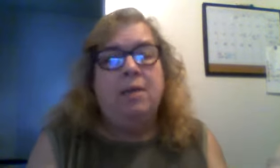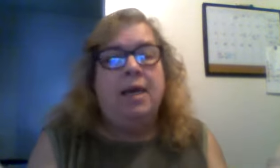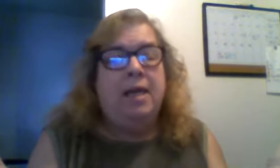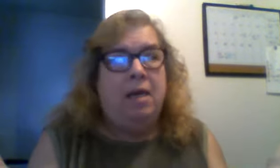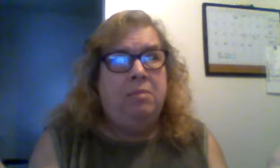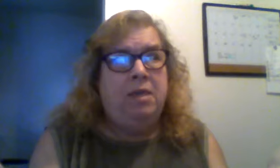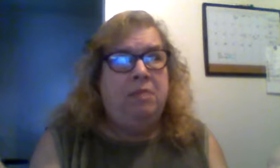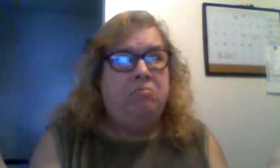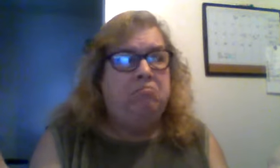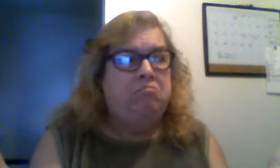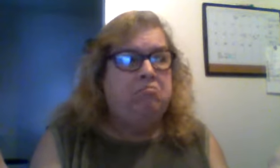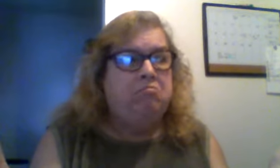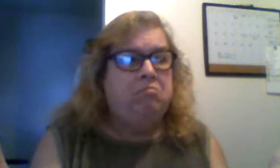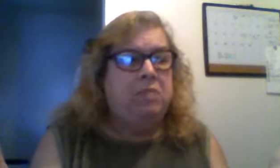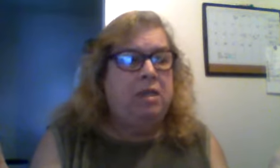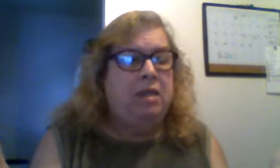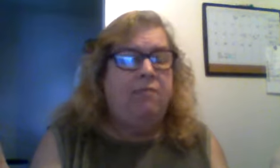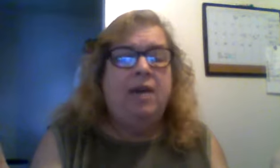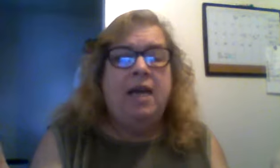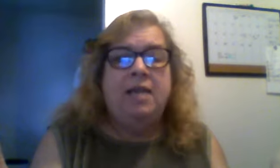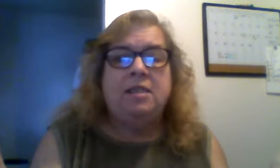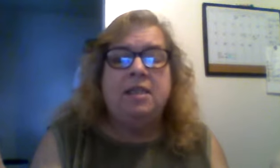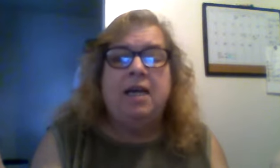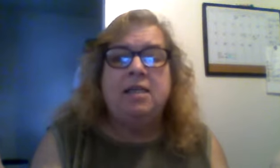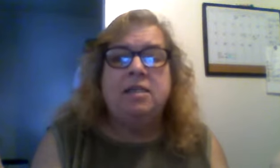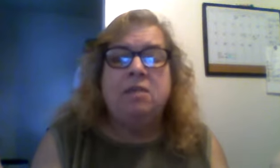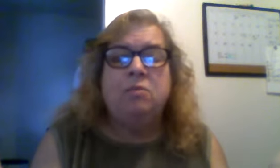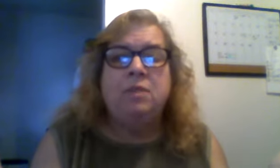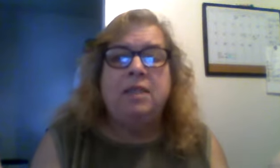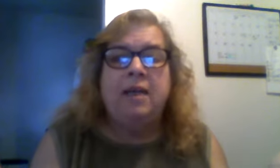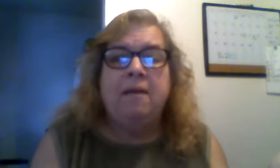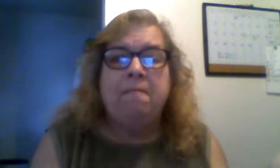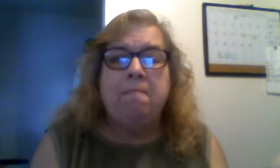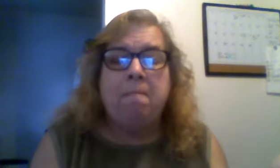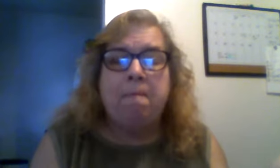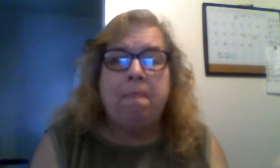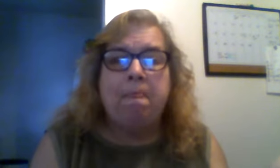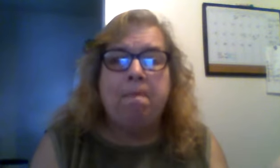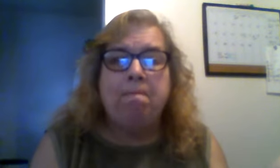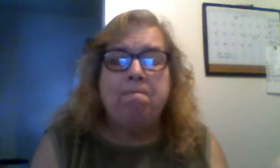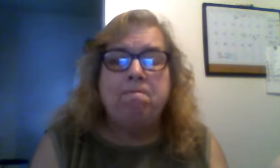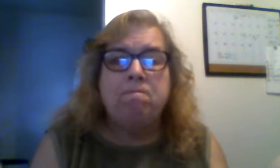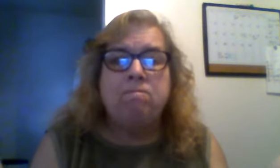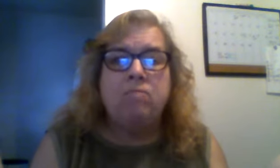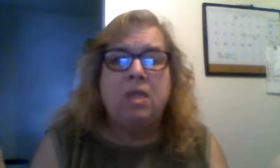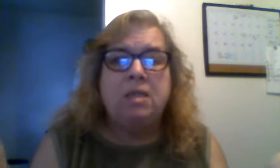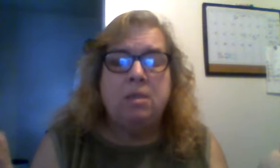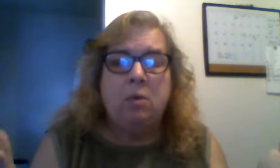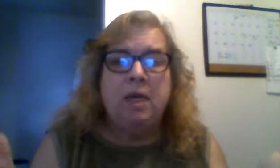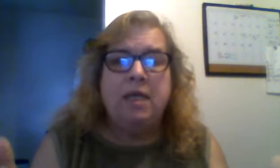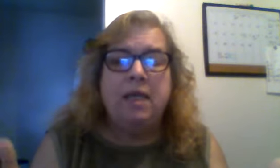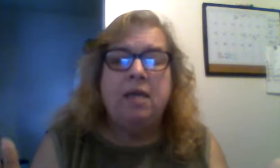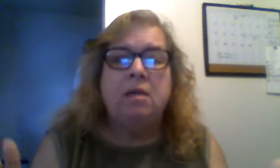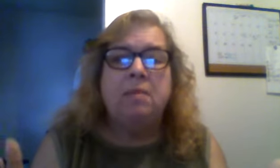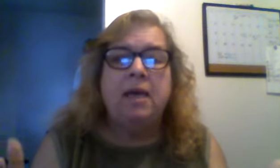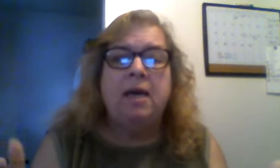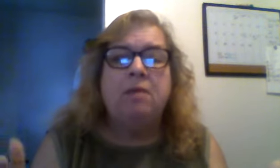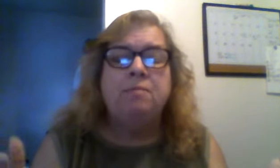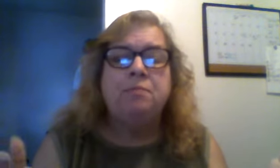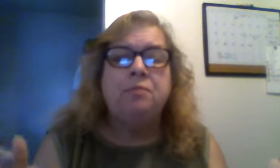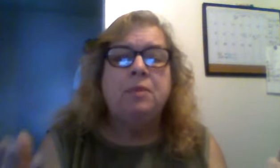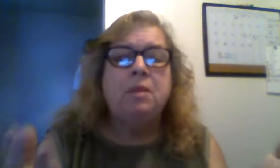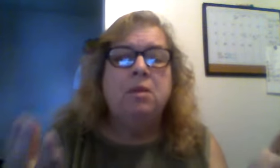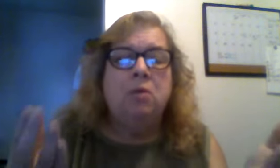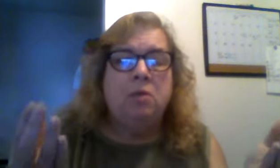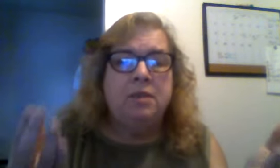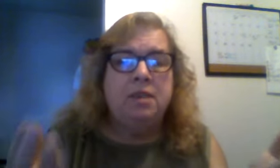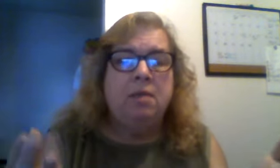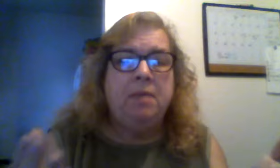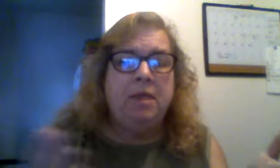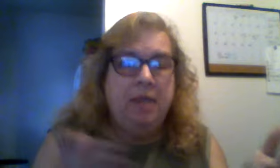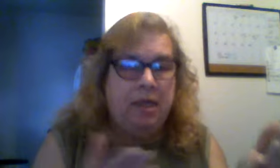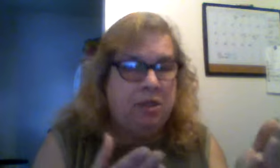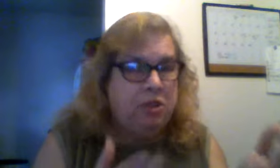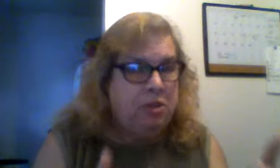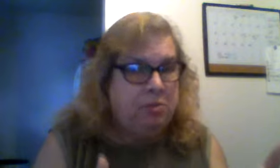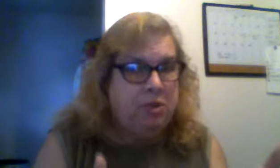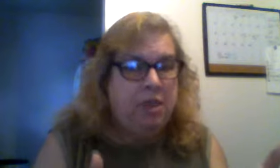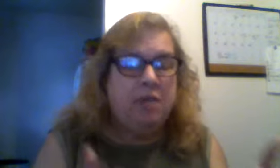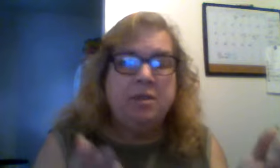line i mean if i had to tie someone down so what i care about or something they got some jiggers